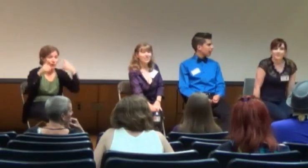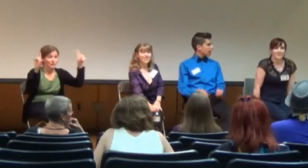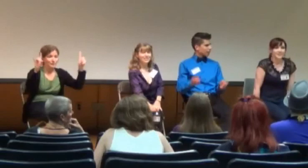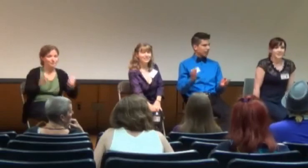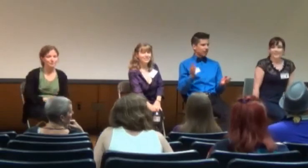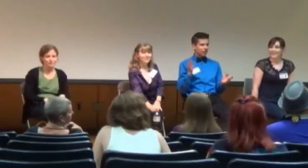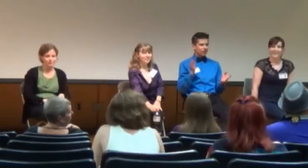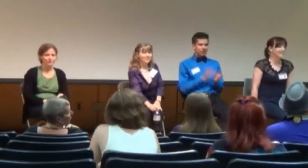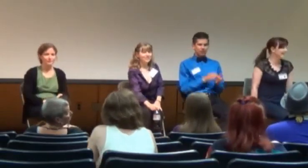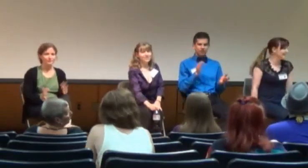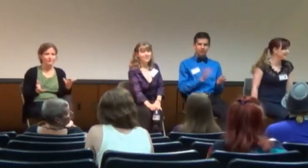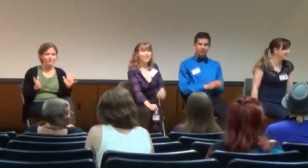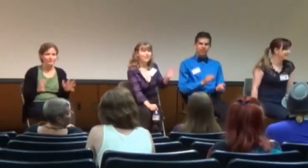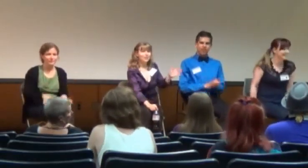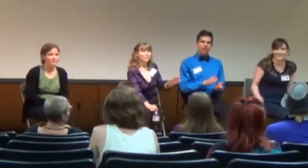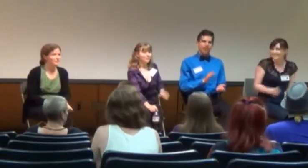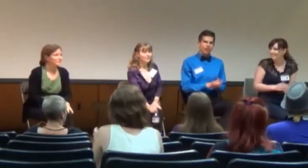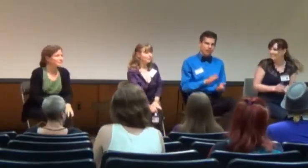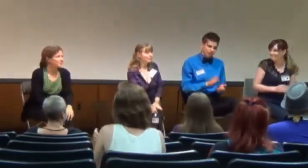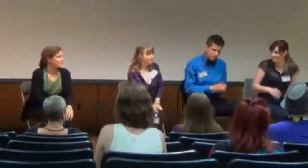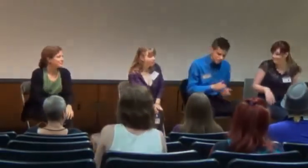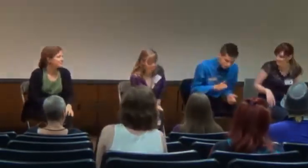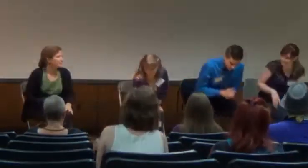you very much. Thank you.